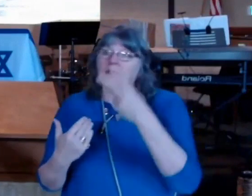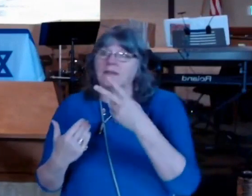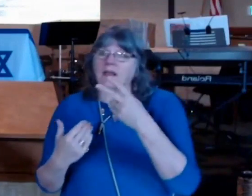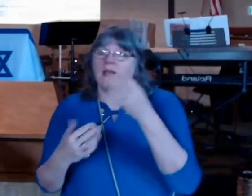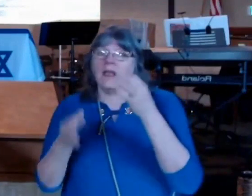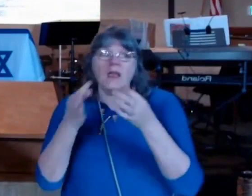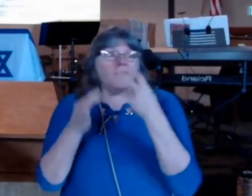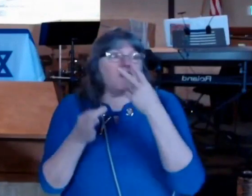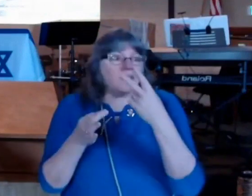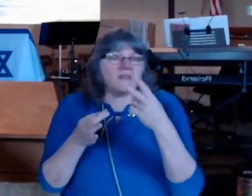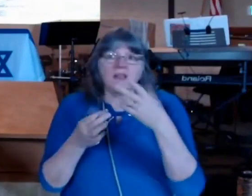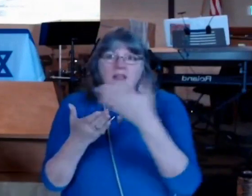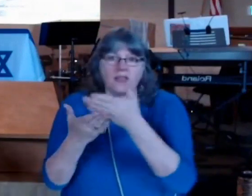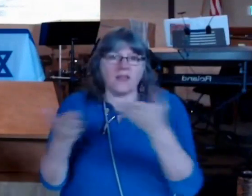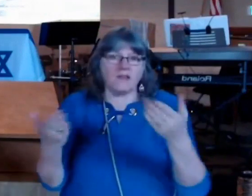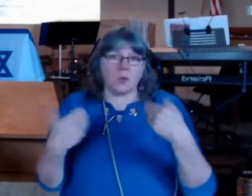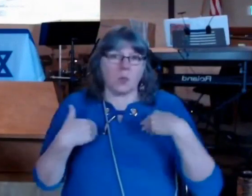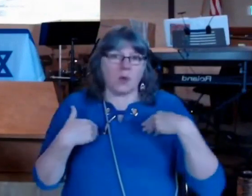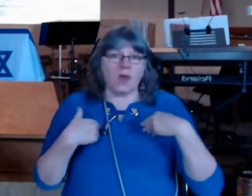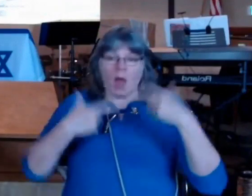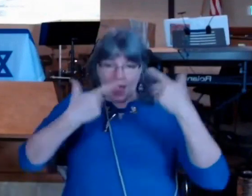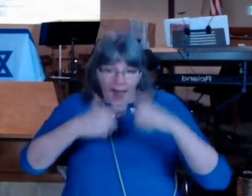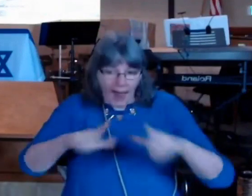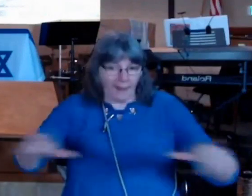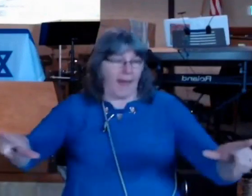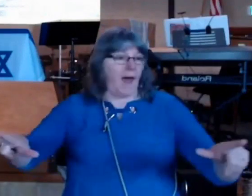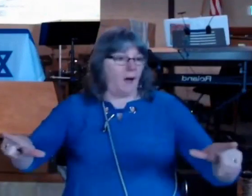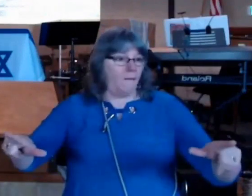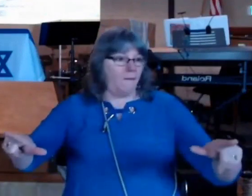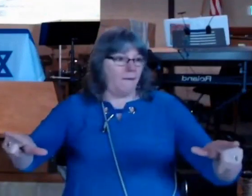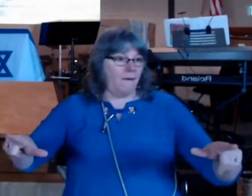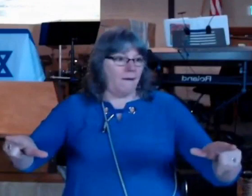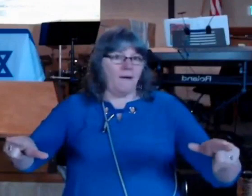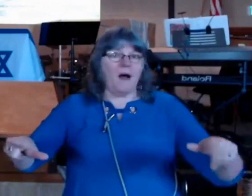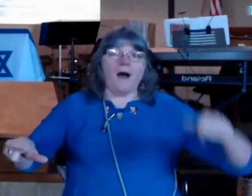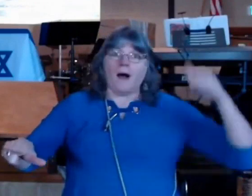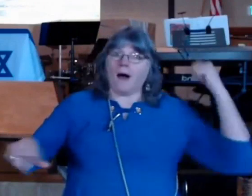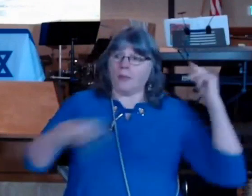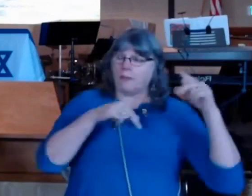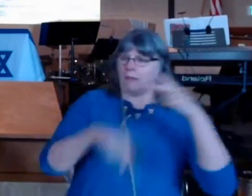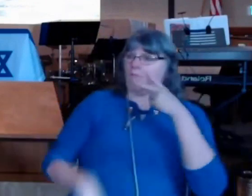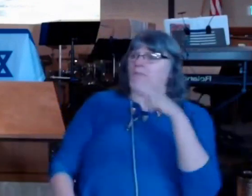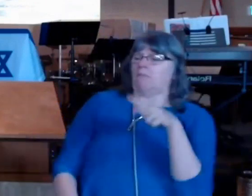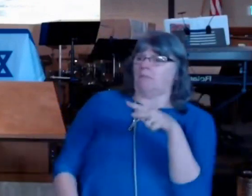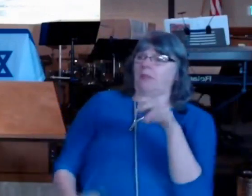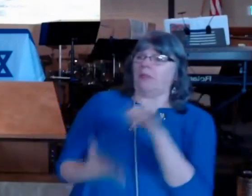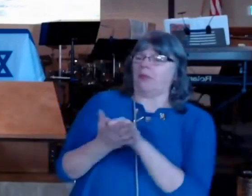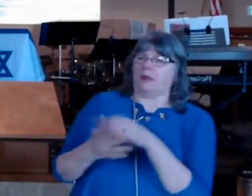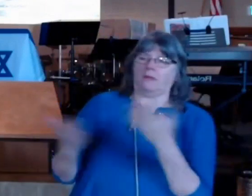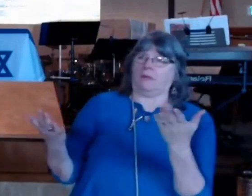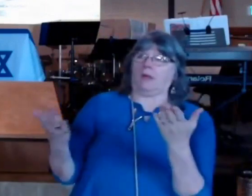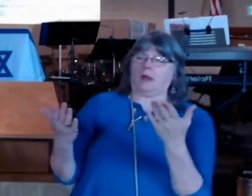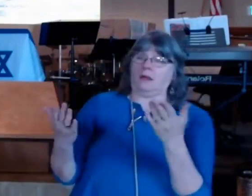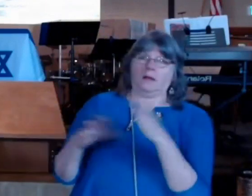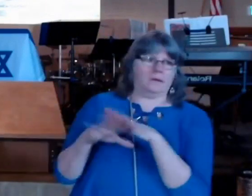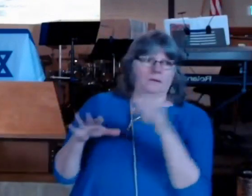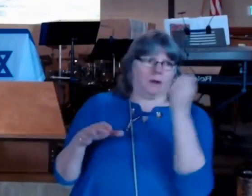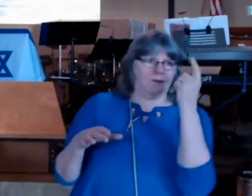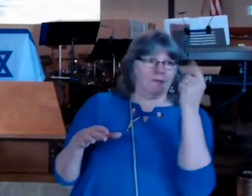we are archaic you know so I mean we can't even judge